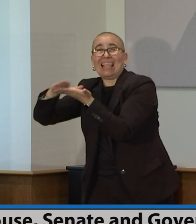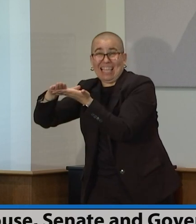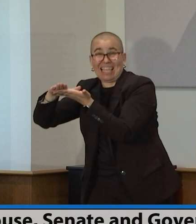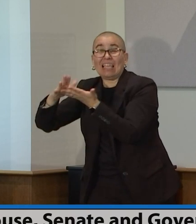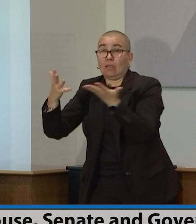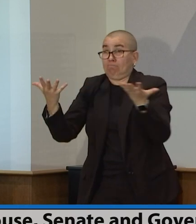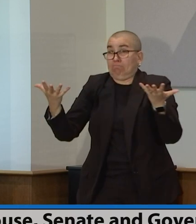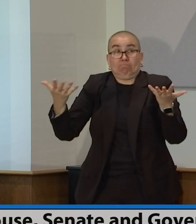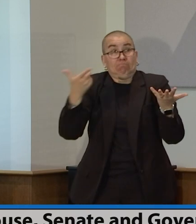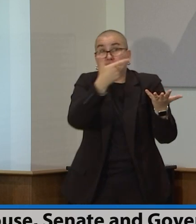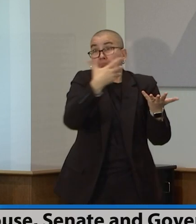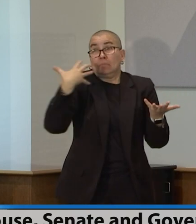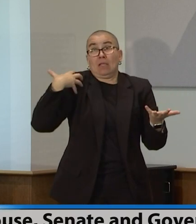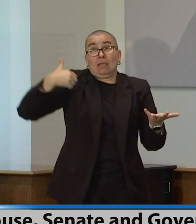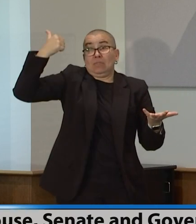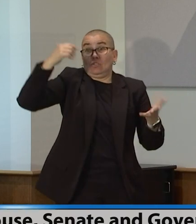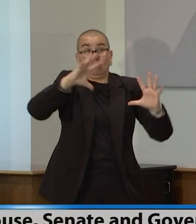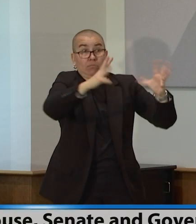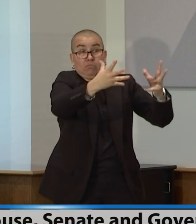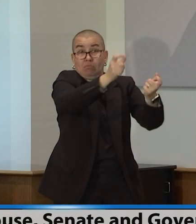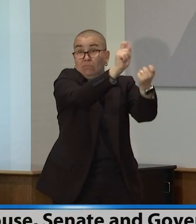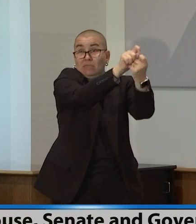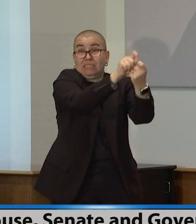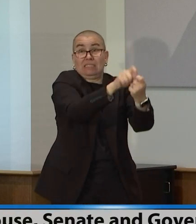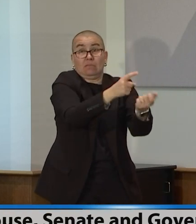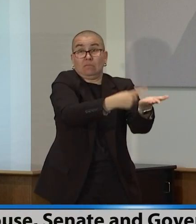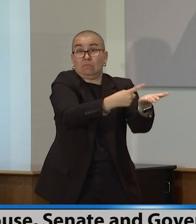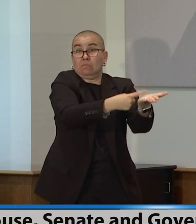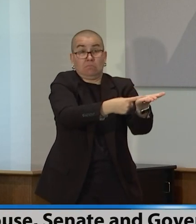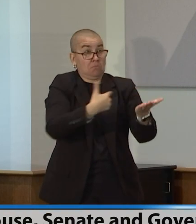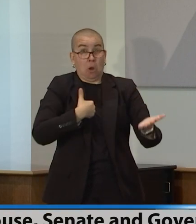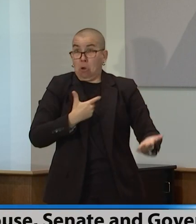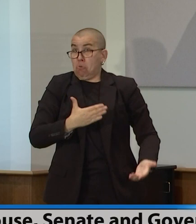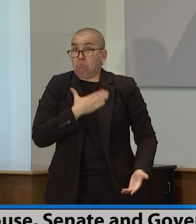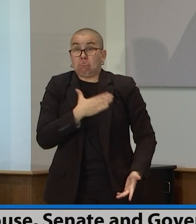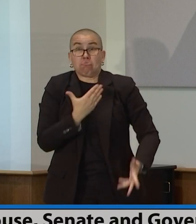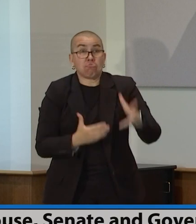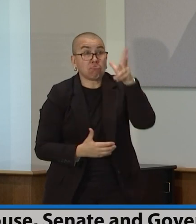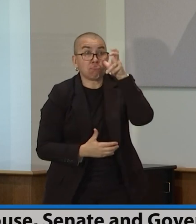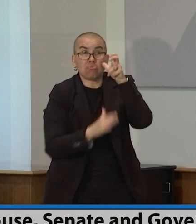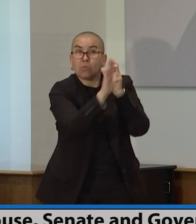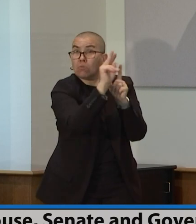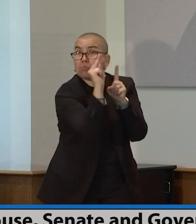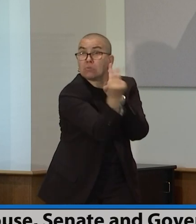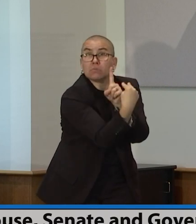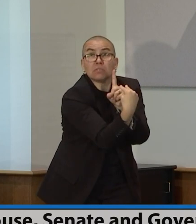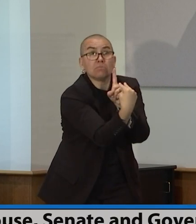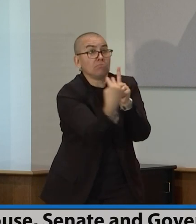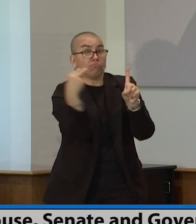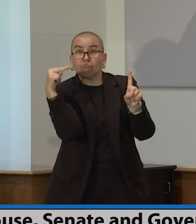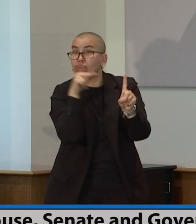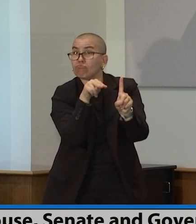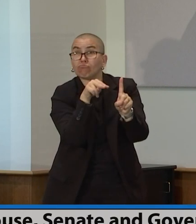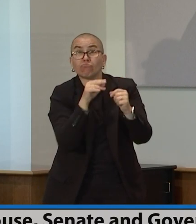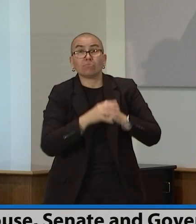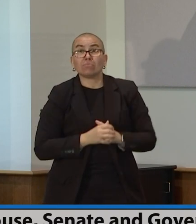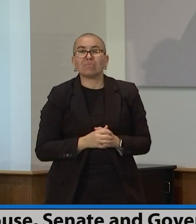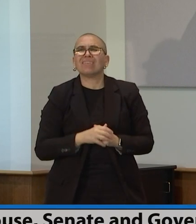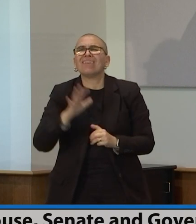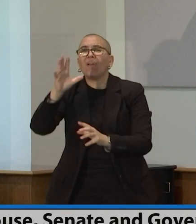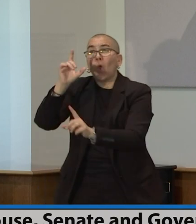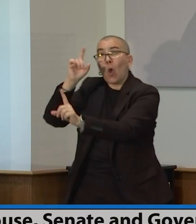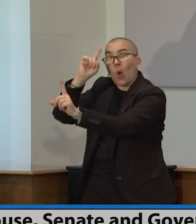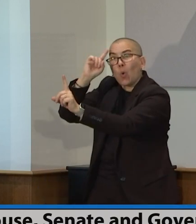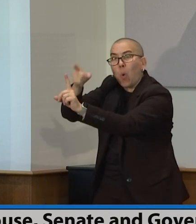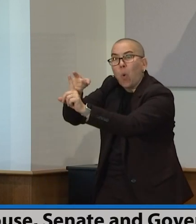open to hearing where people are at. As long as it's in the interest of Minnesotans, it's in the interest of moving Minnesota forward after COVID. So we'll